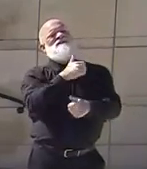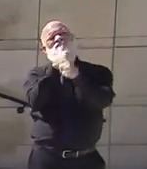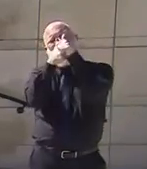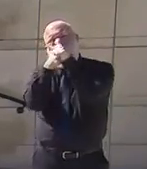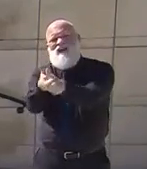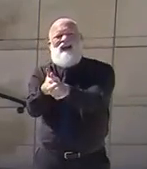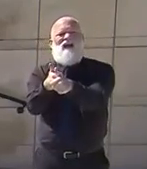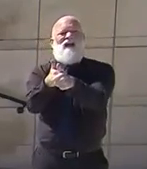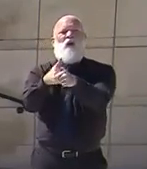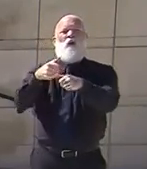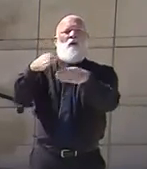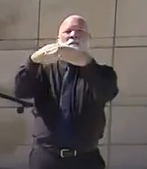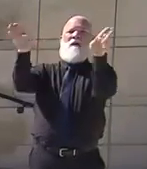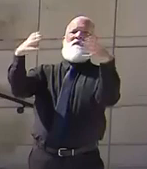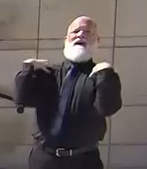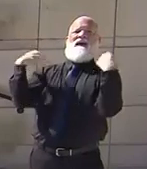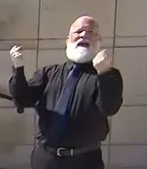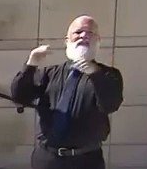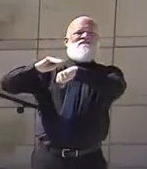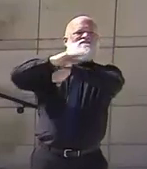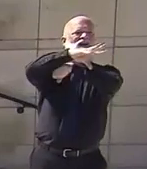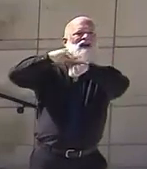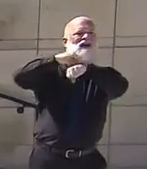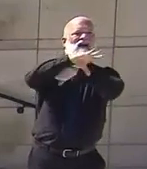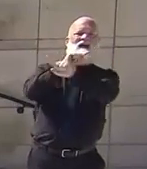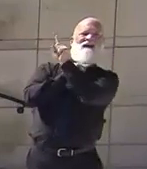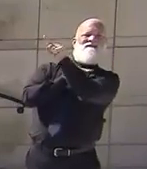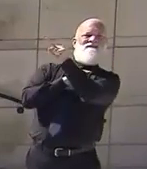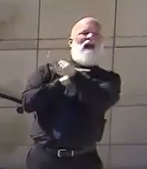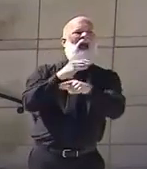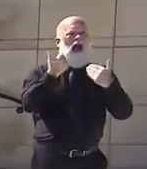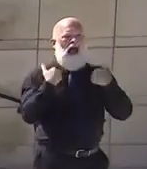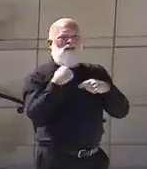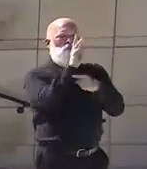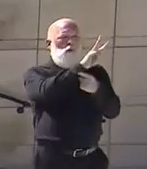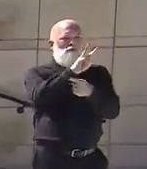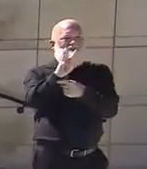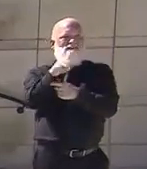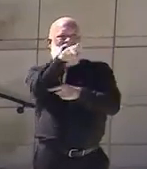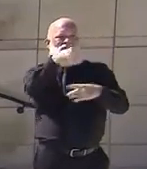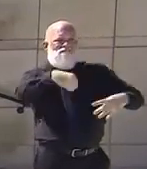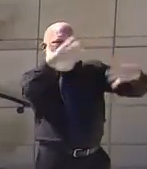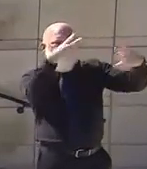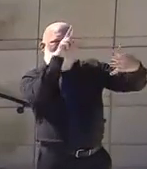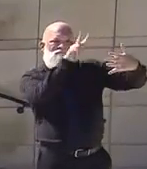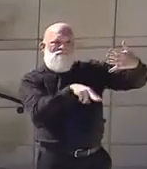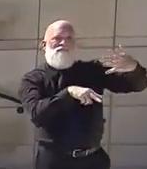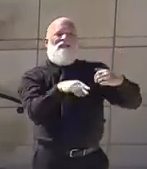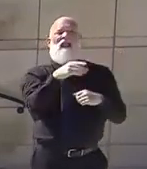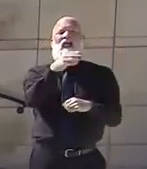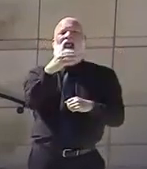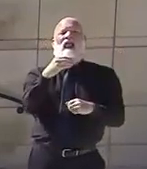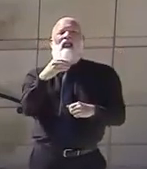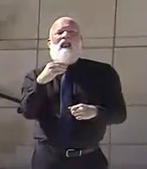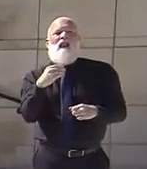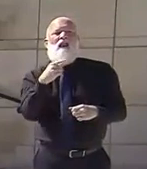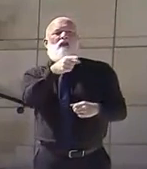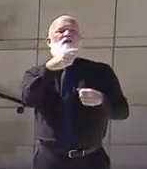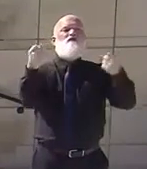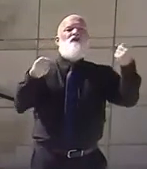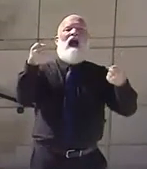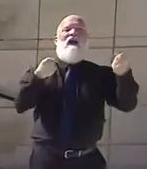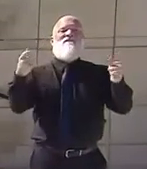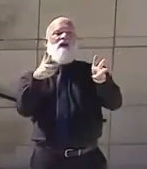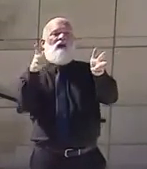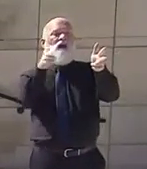Of course, online call-in and drive-in services remains a good option for religious institutions.